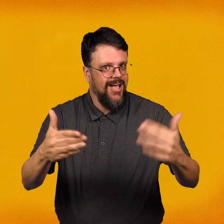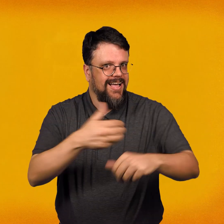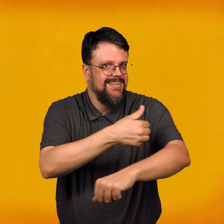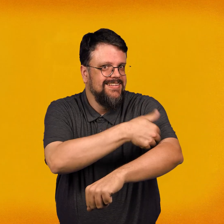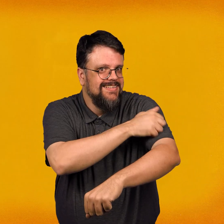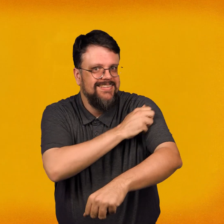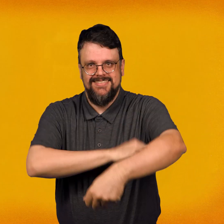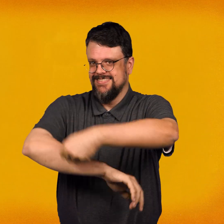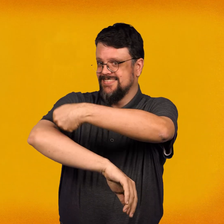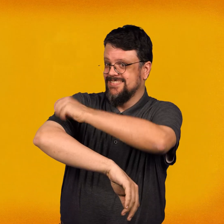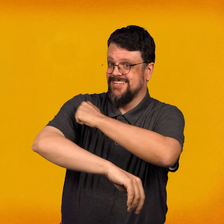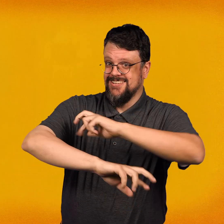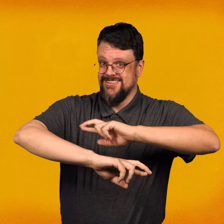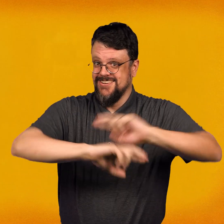Now let's do some pizza math.